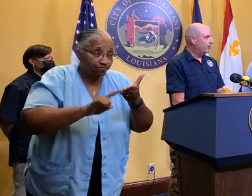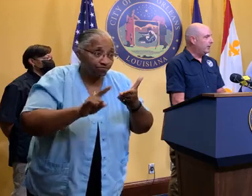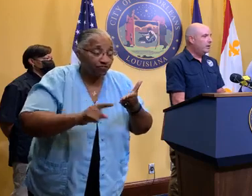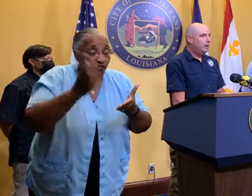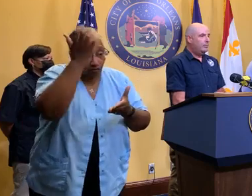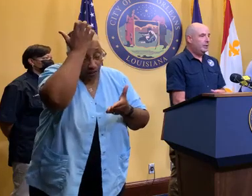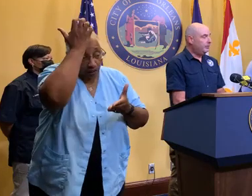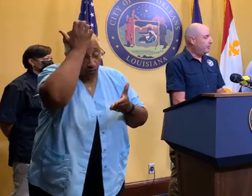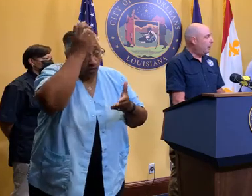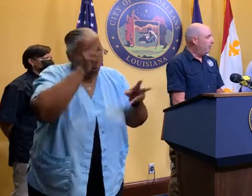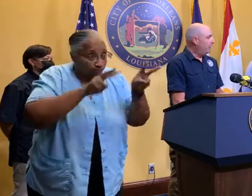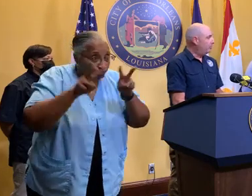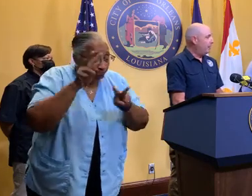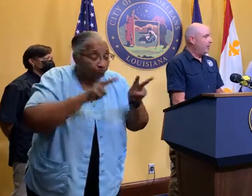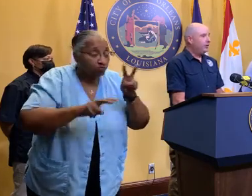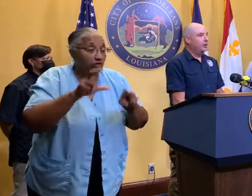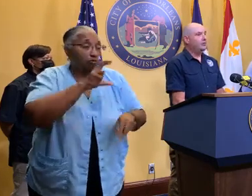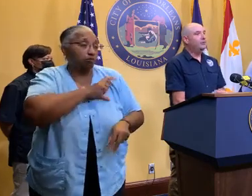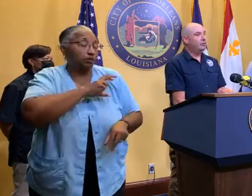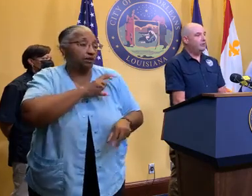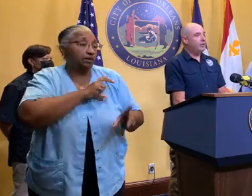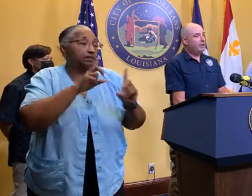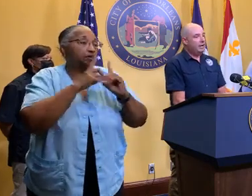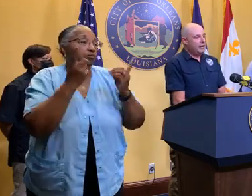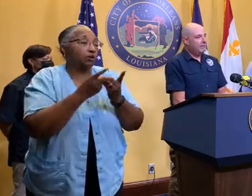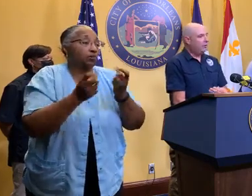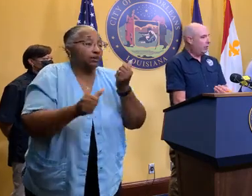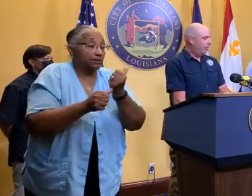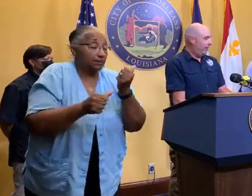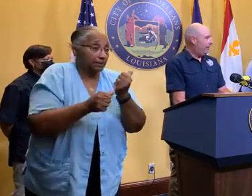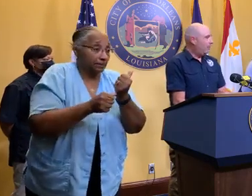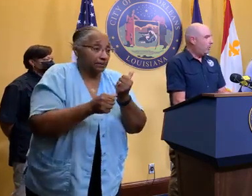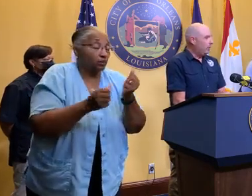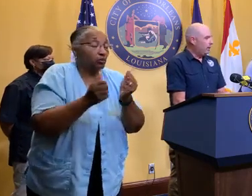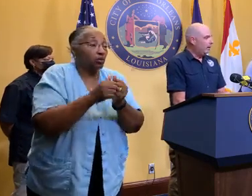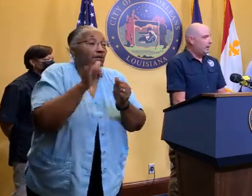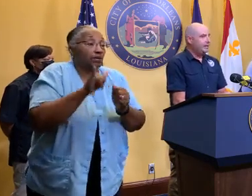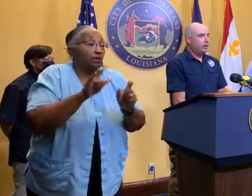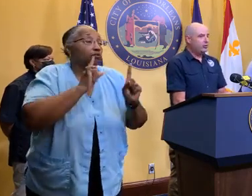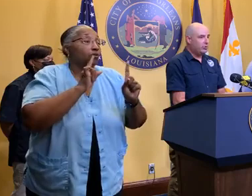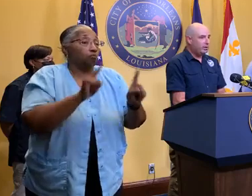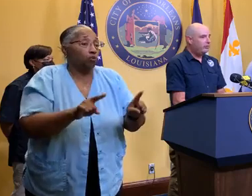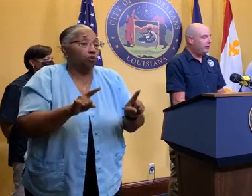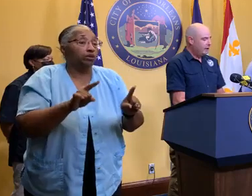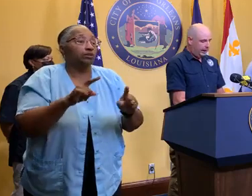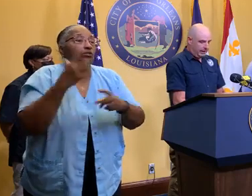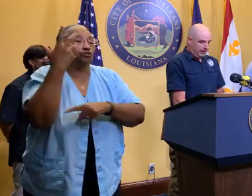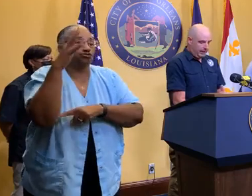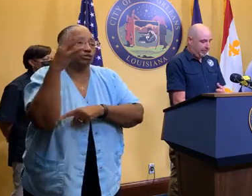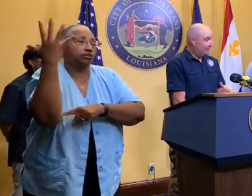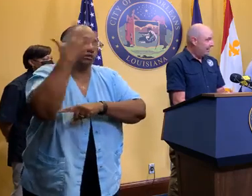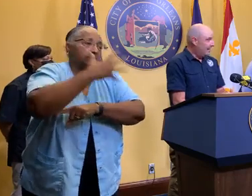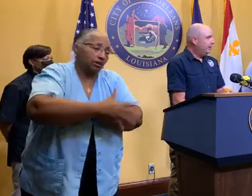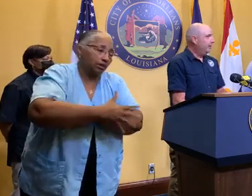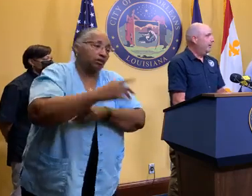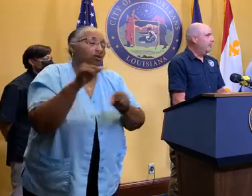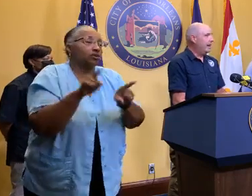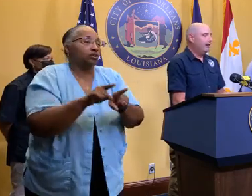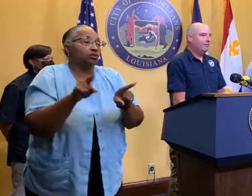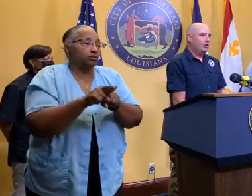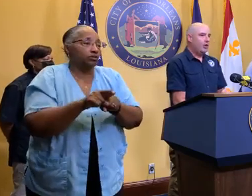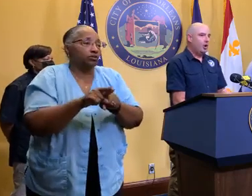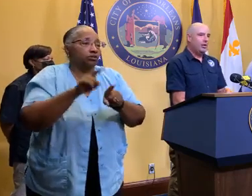very closely. The police department has been out there and is assisting even with that, reporting downed trees and the like.